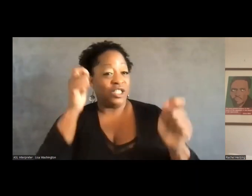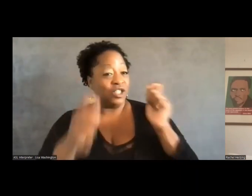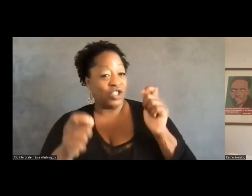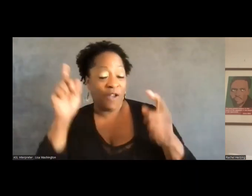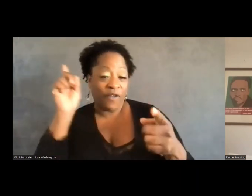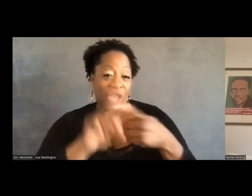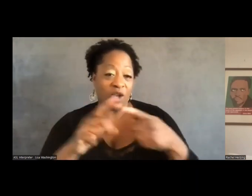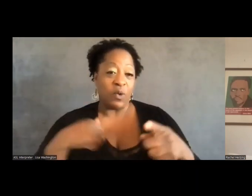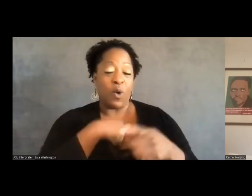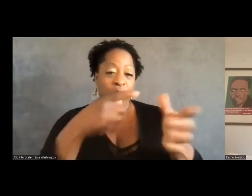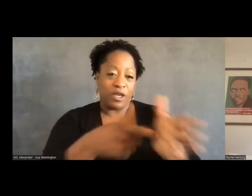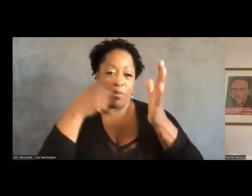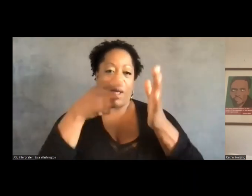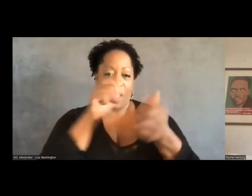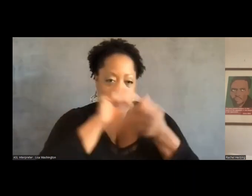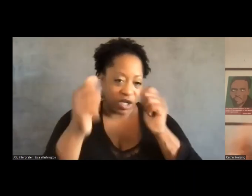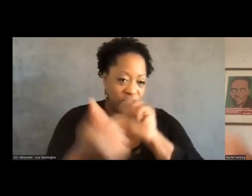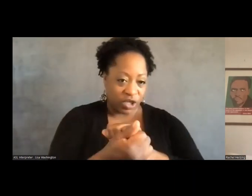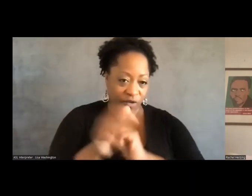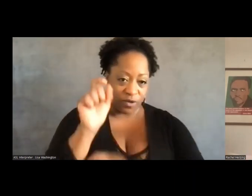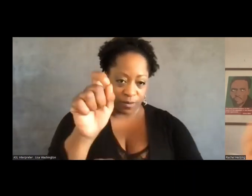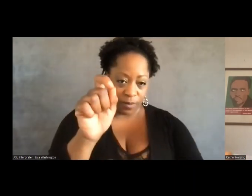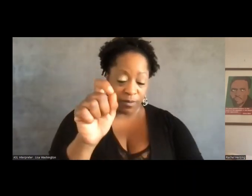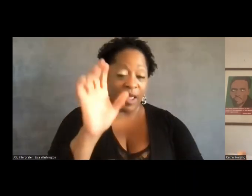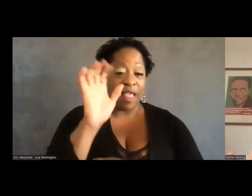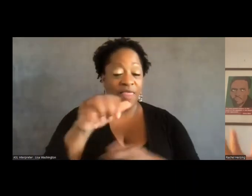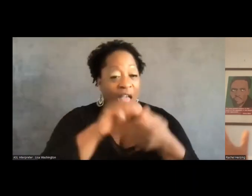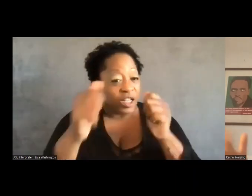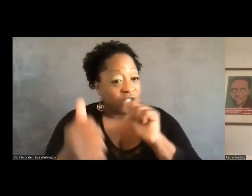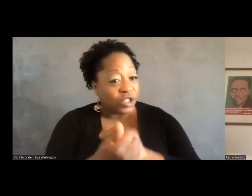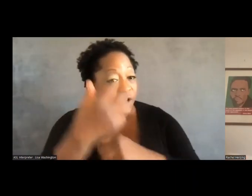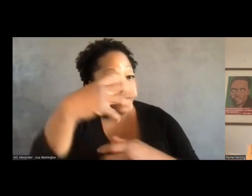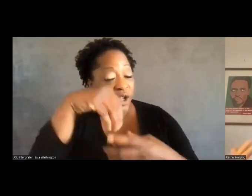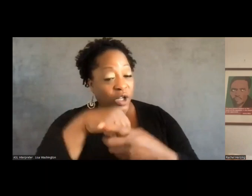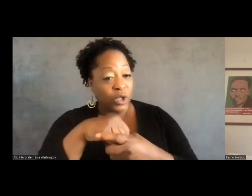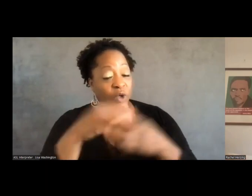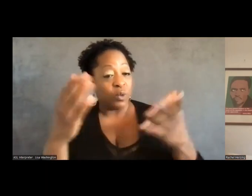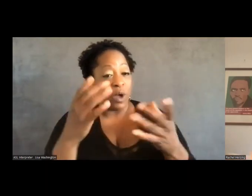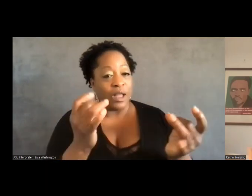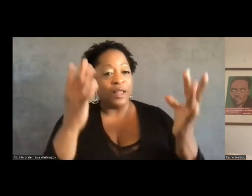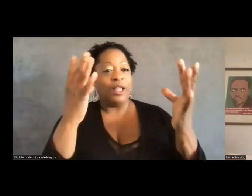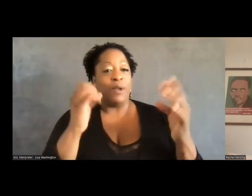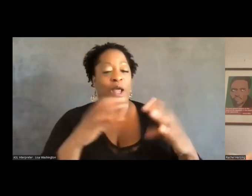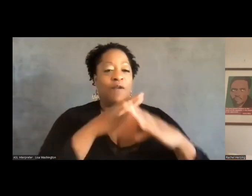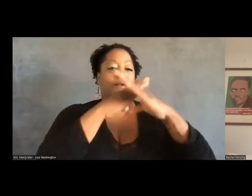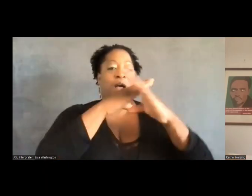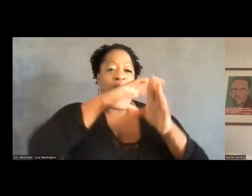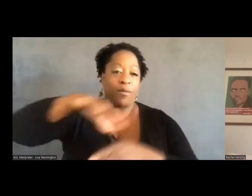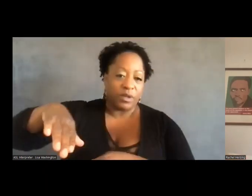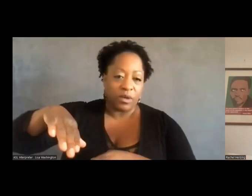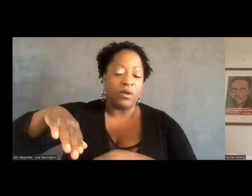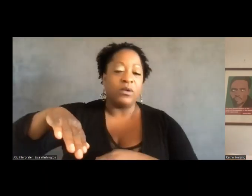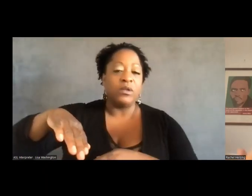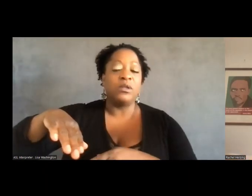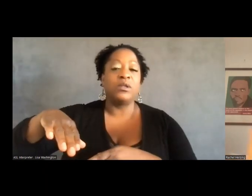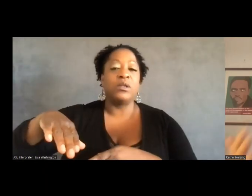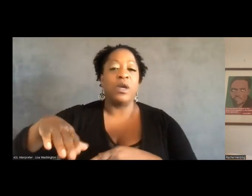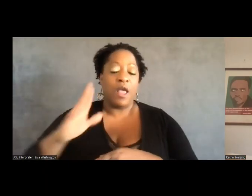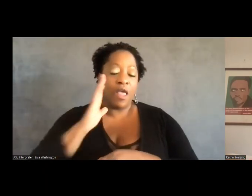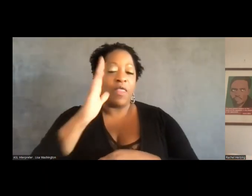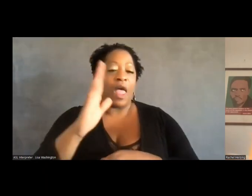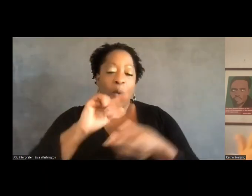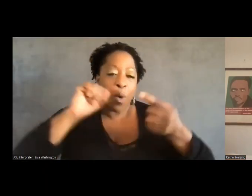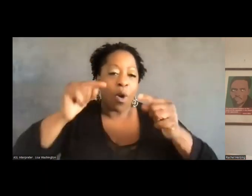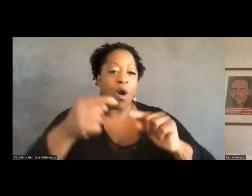them to shift and require, and that shift includes the elimination of obstacles in our way that would